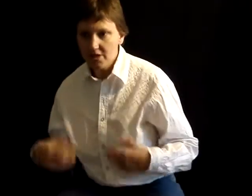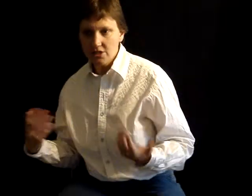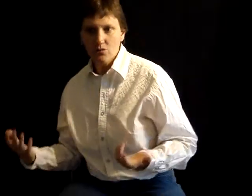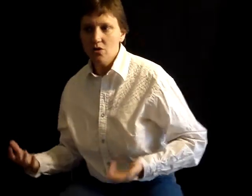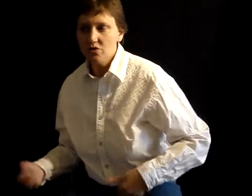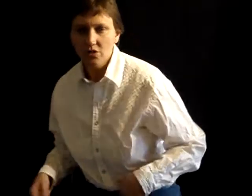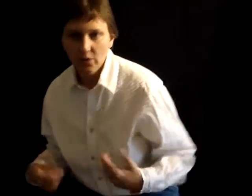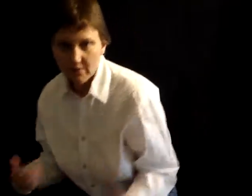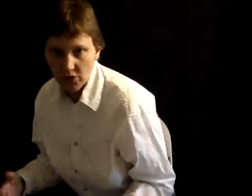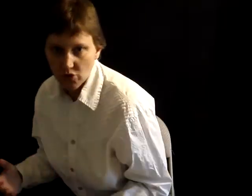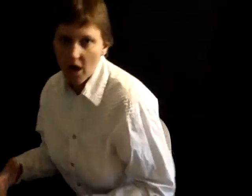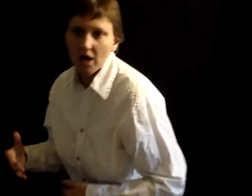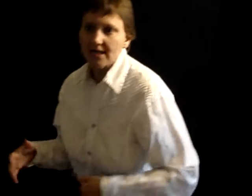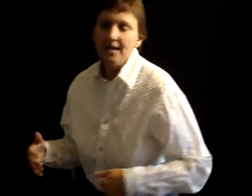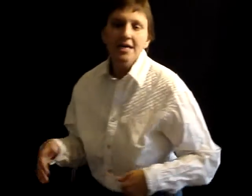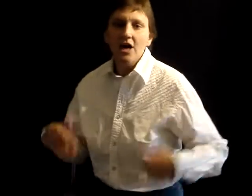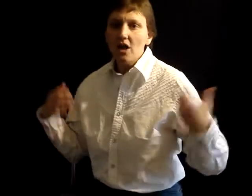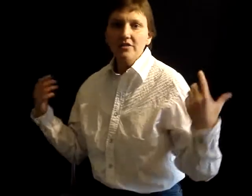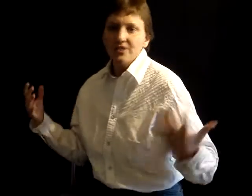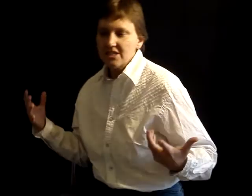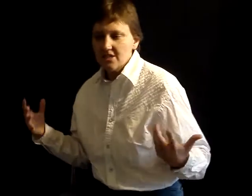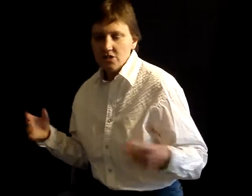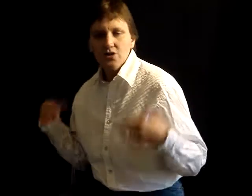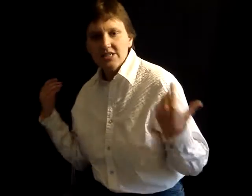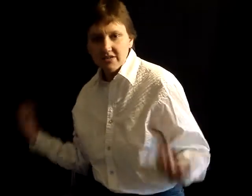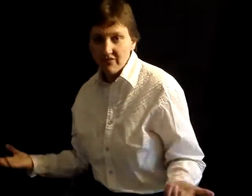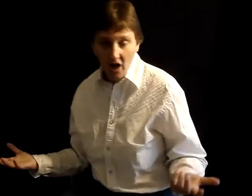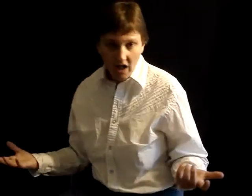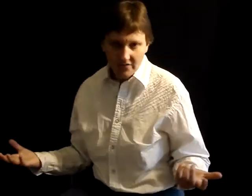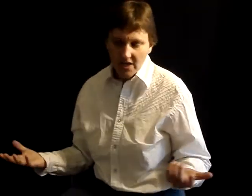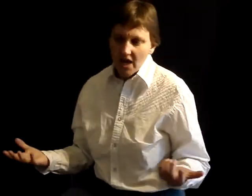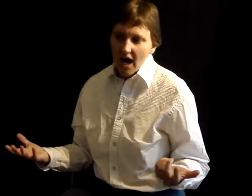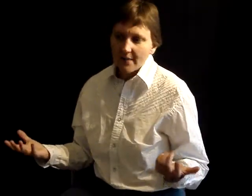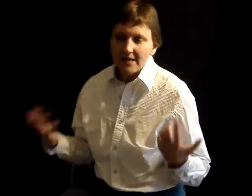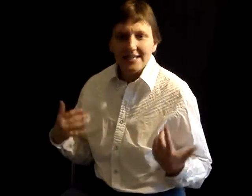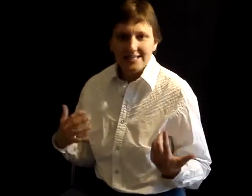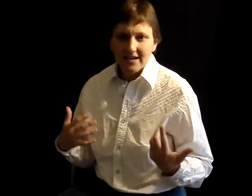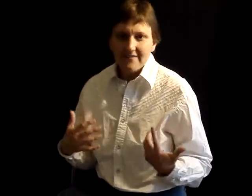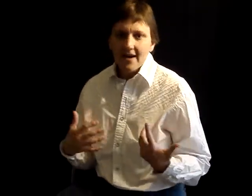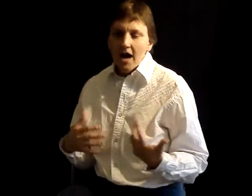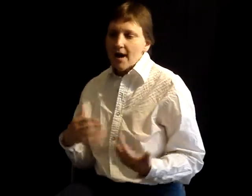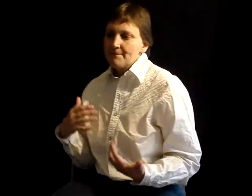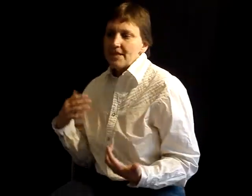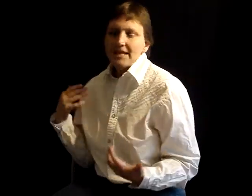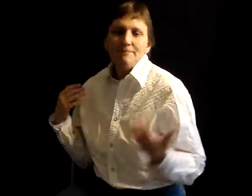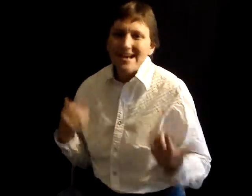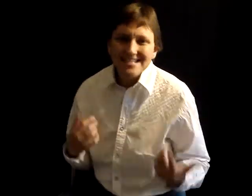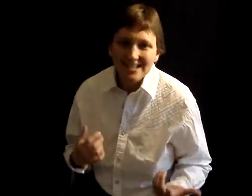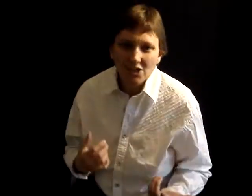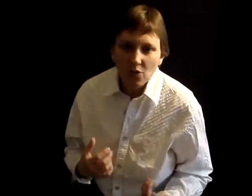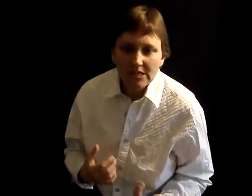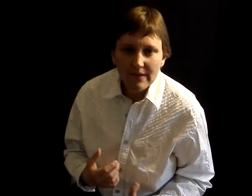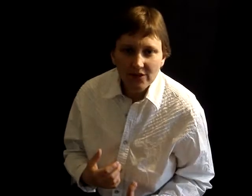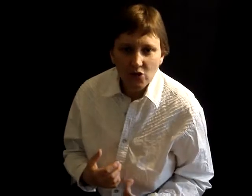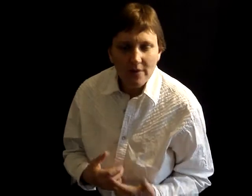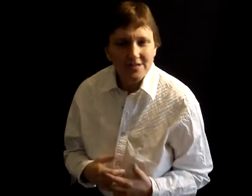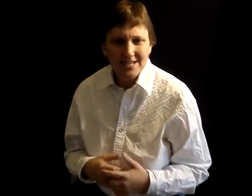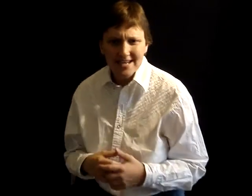Prosecutor Rose, and Greenberg Trug, all of these attorneys involved, I'm getting stuff. I'm getting amazing stories about the corruption in